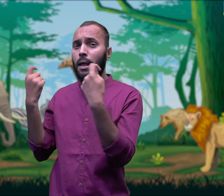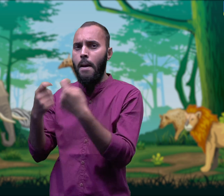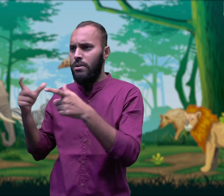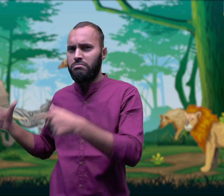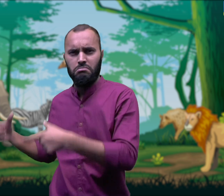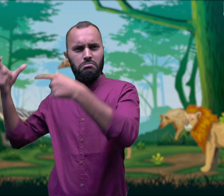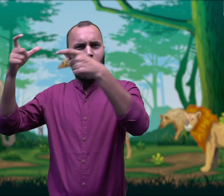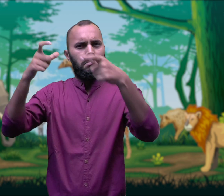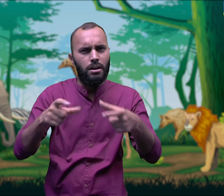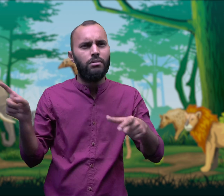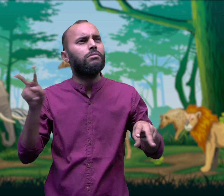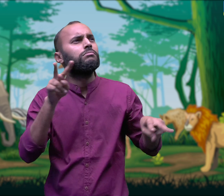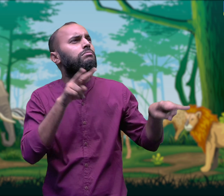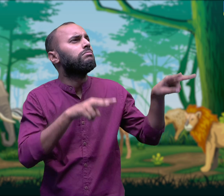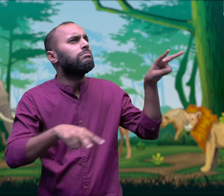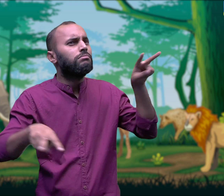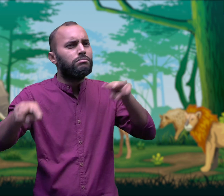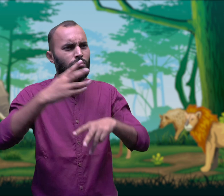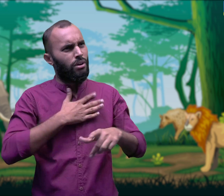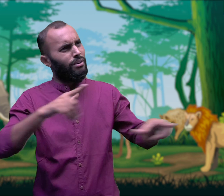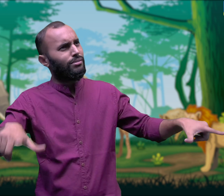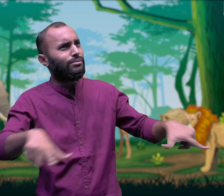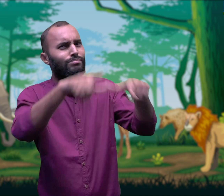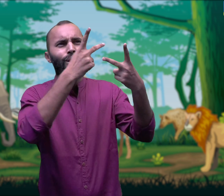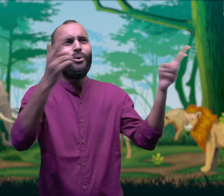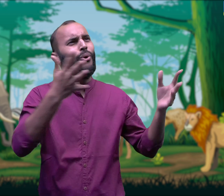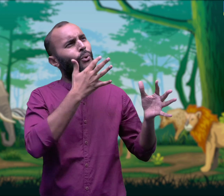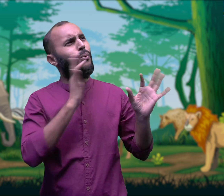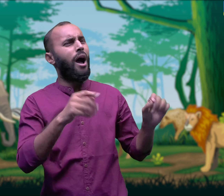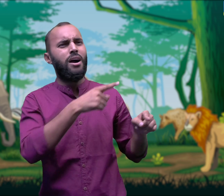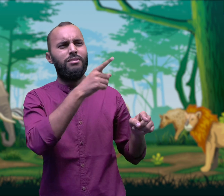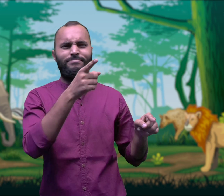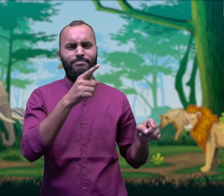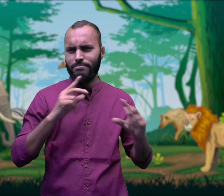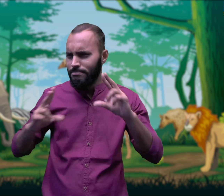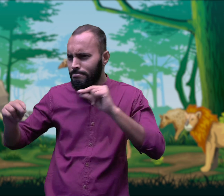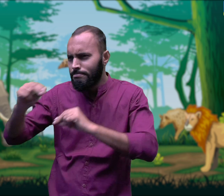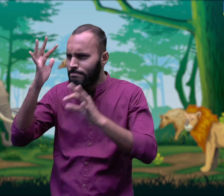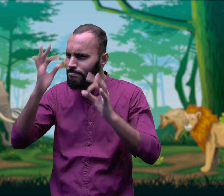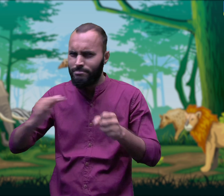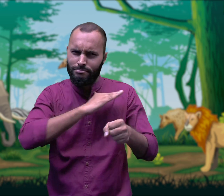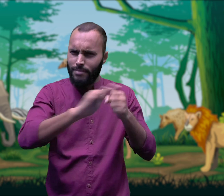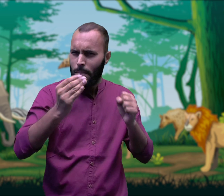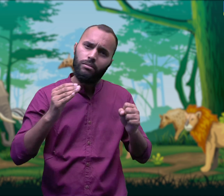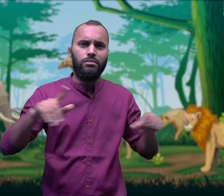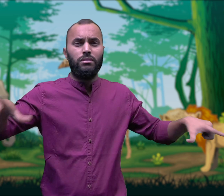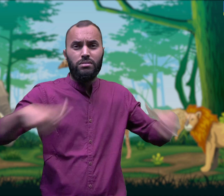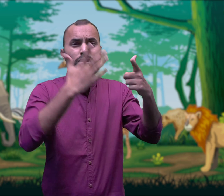The team of the government officials visit the forest land and they give orders to cut the